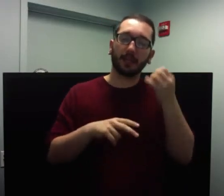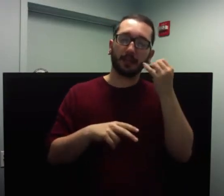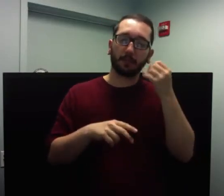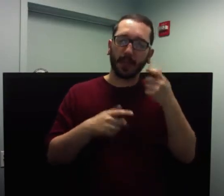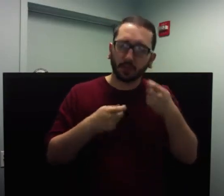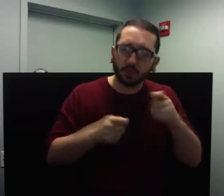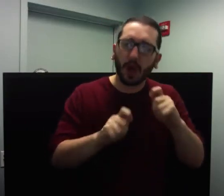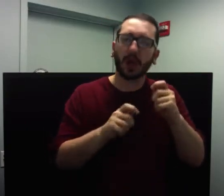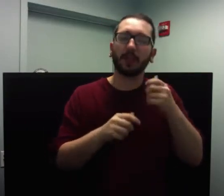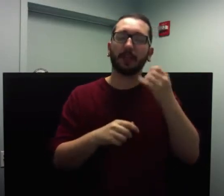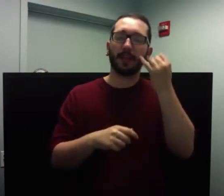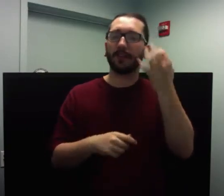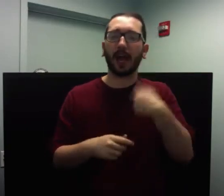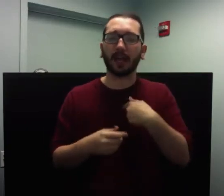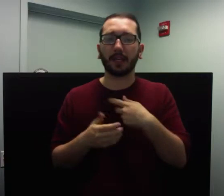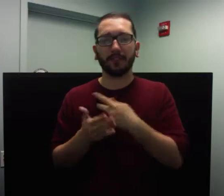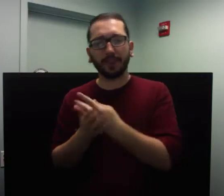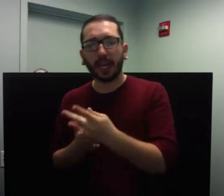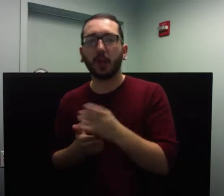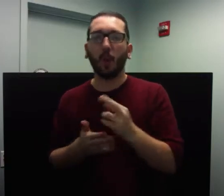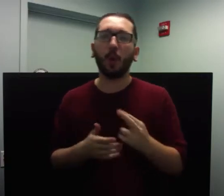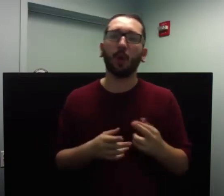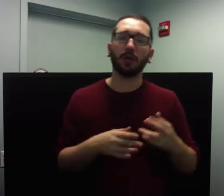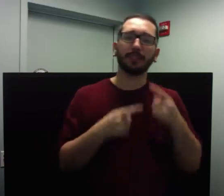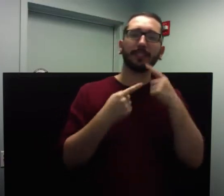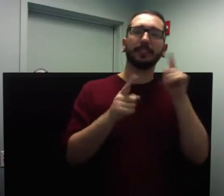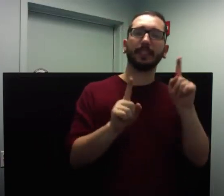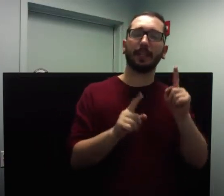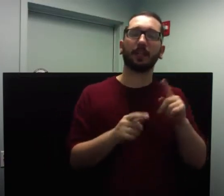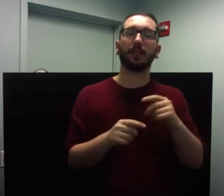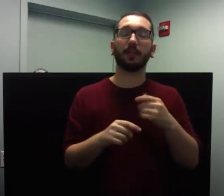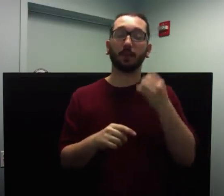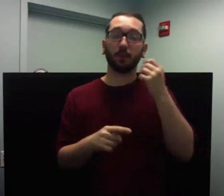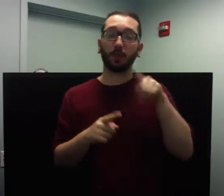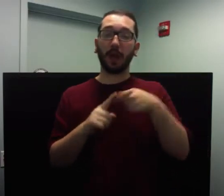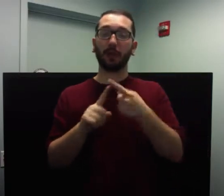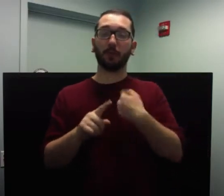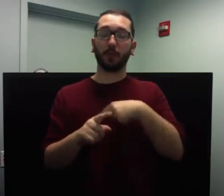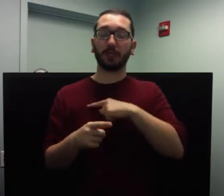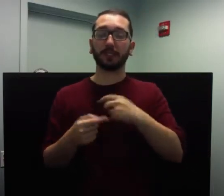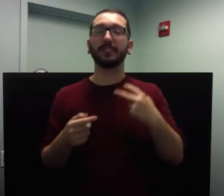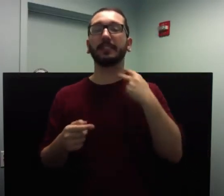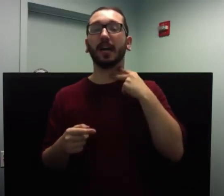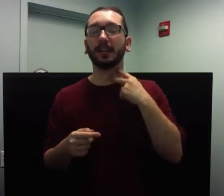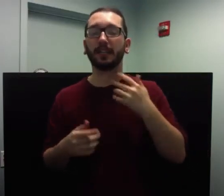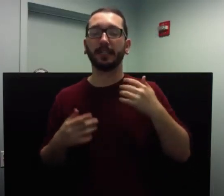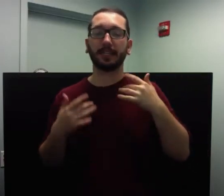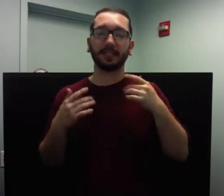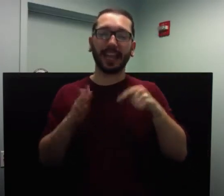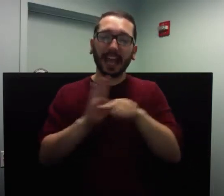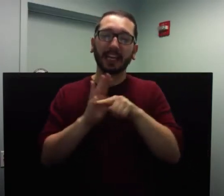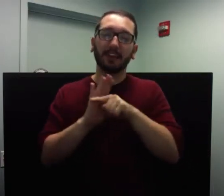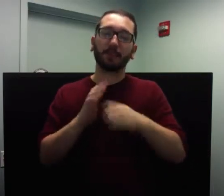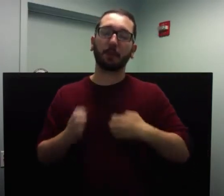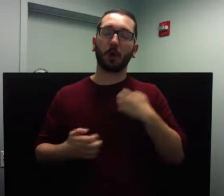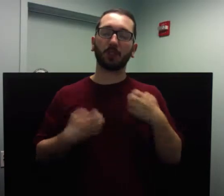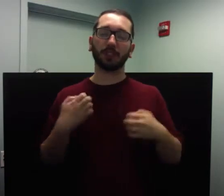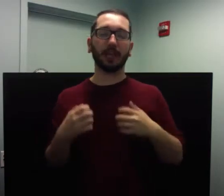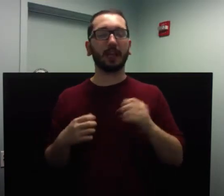Often, we're stuck in negativity or negative emotions, such as anger, depression, anxiety, to name